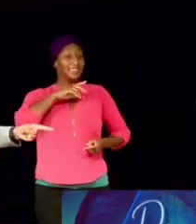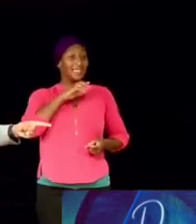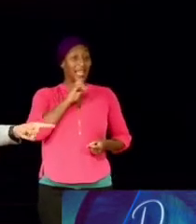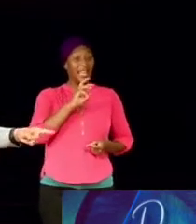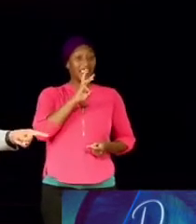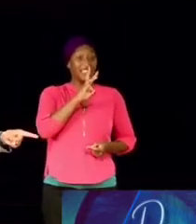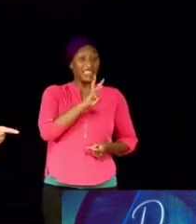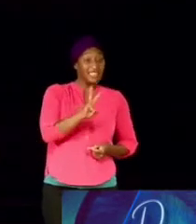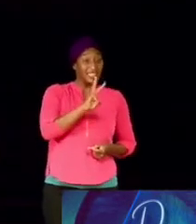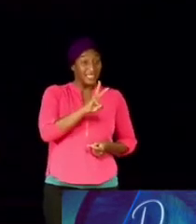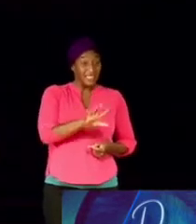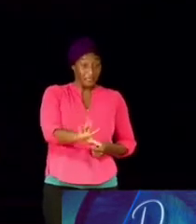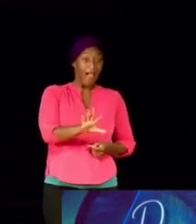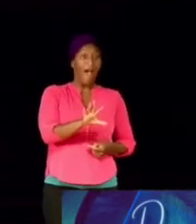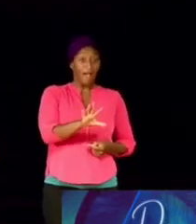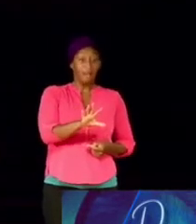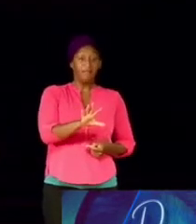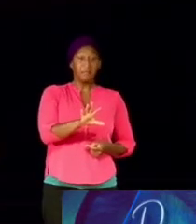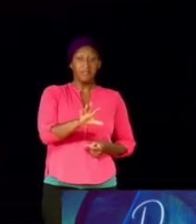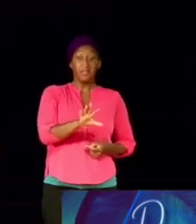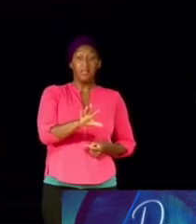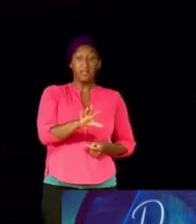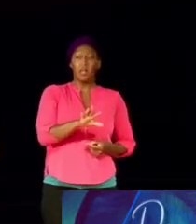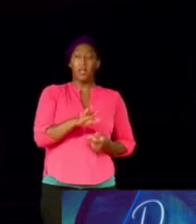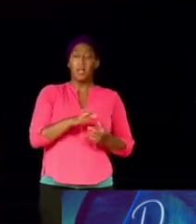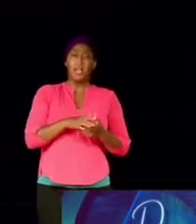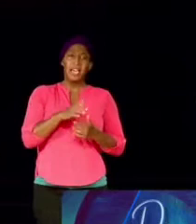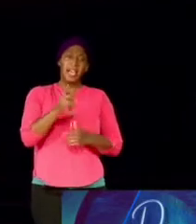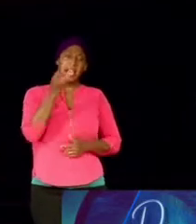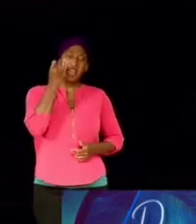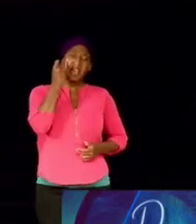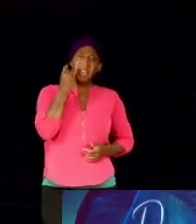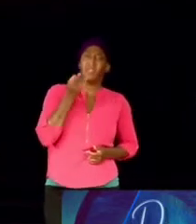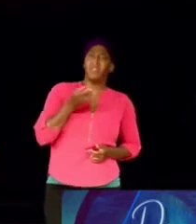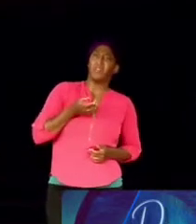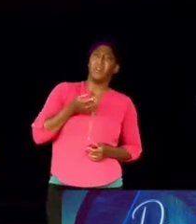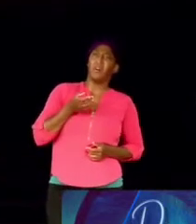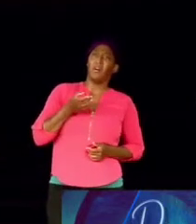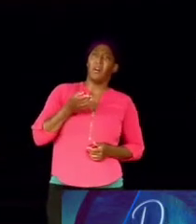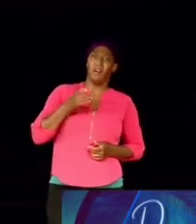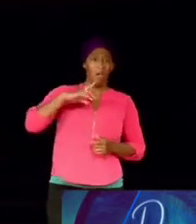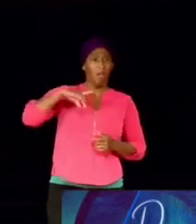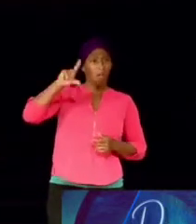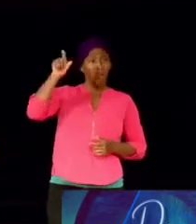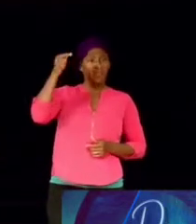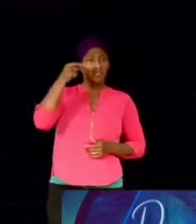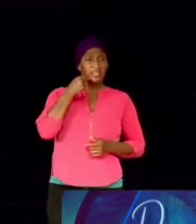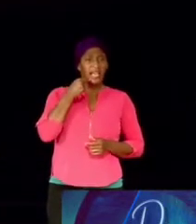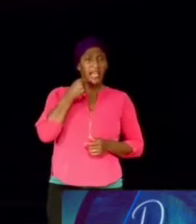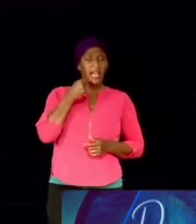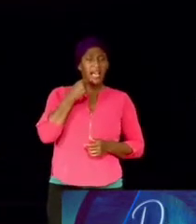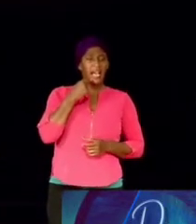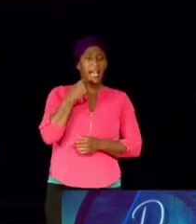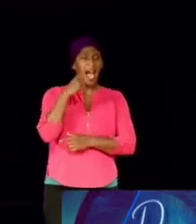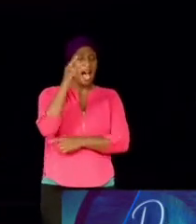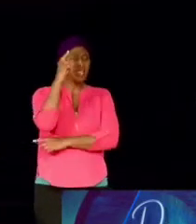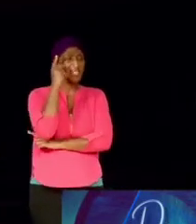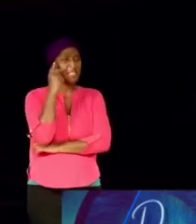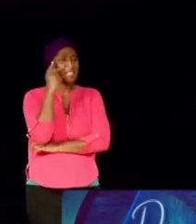years old. And if the Lord said it, I could see Abraham